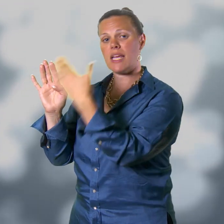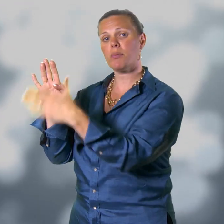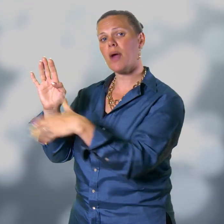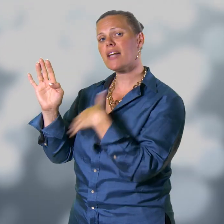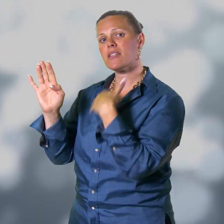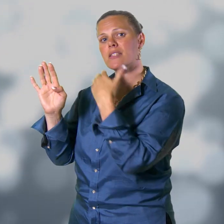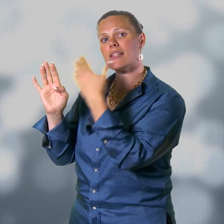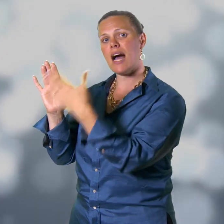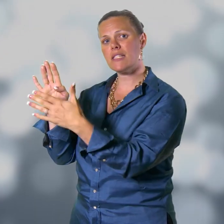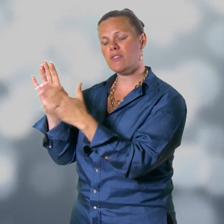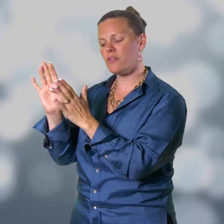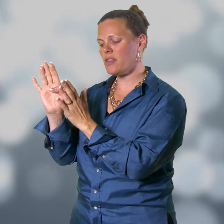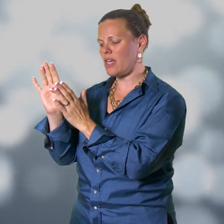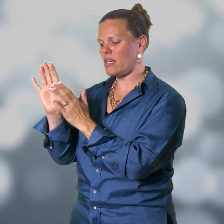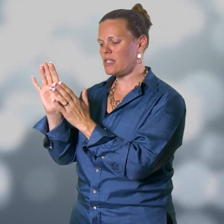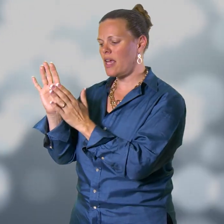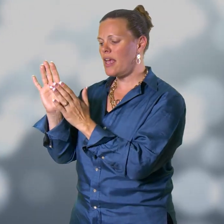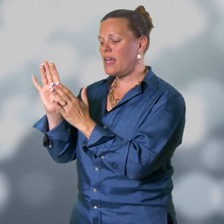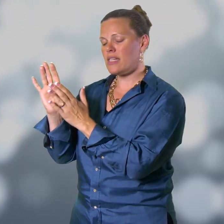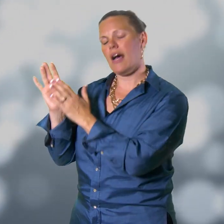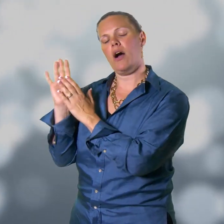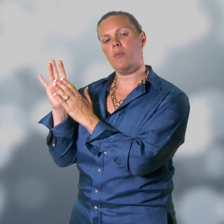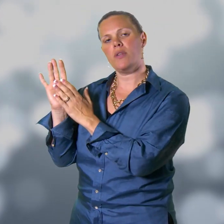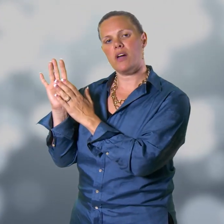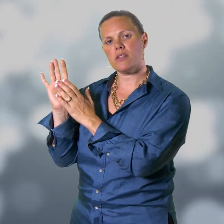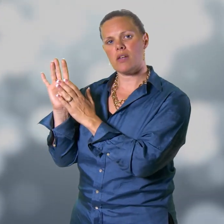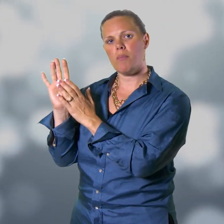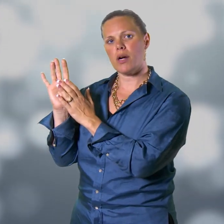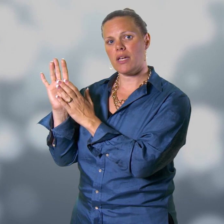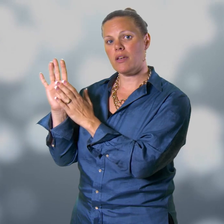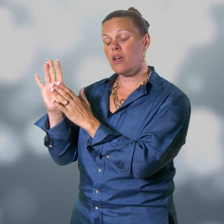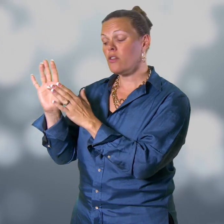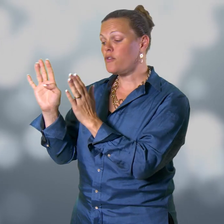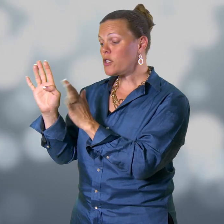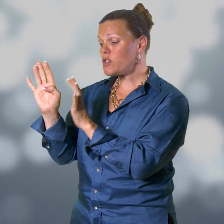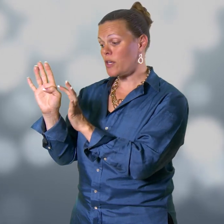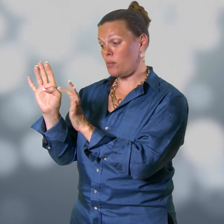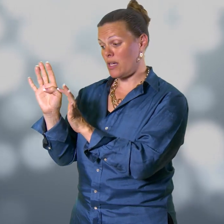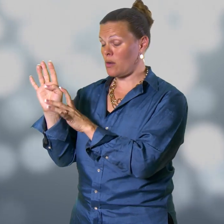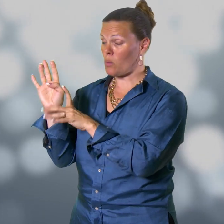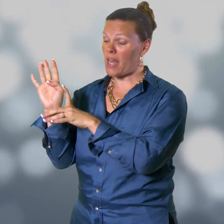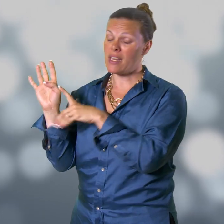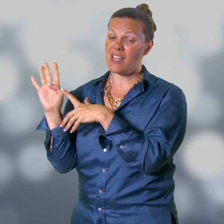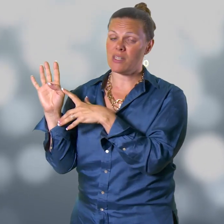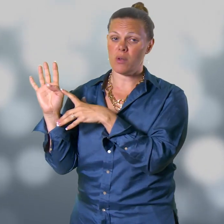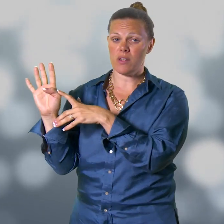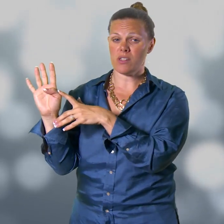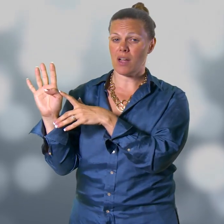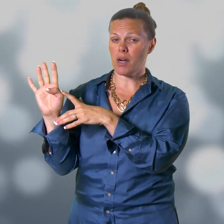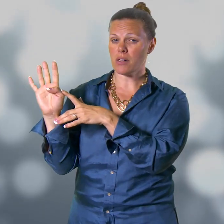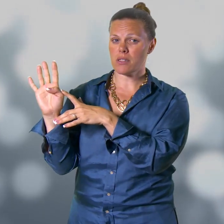They practice lots of different things to help the dog stop barking. The first skill being recognizing when their dog barks.